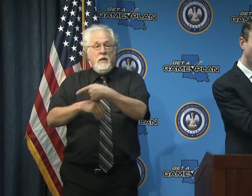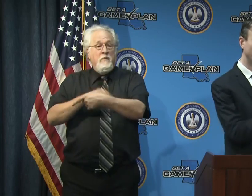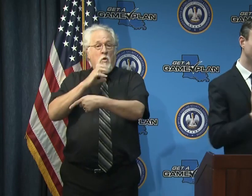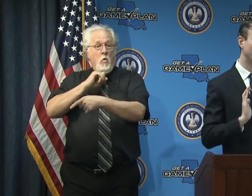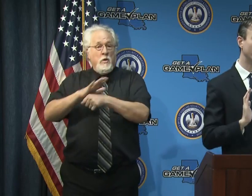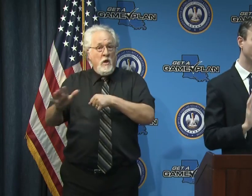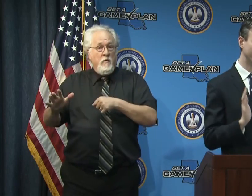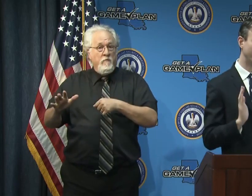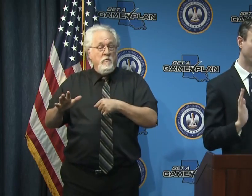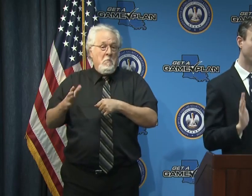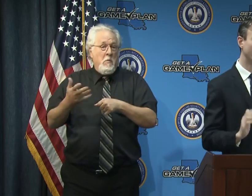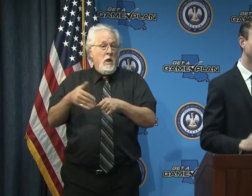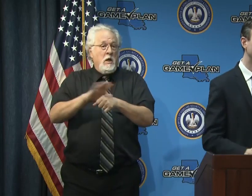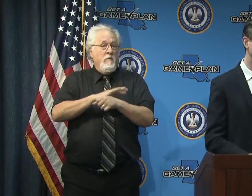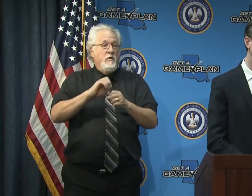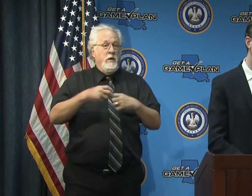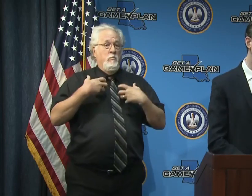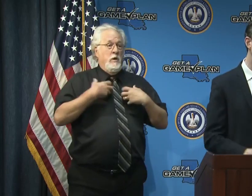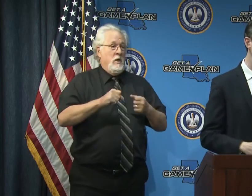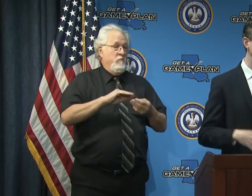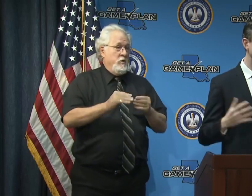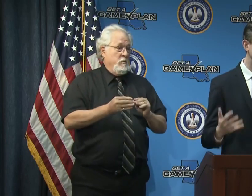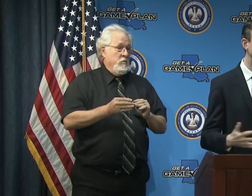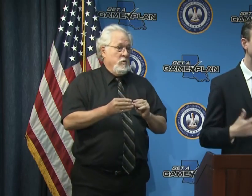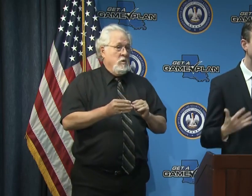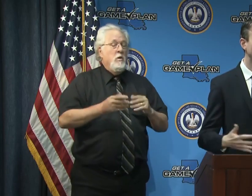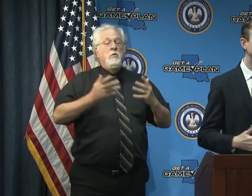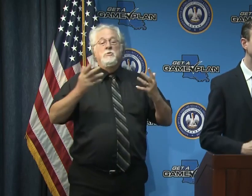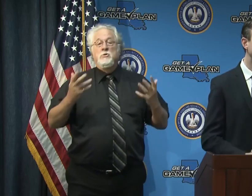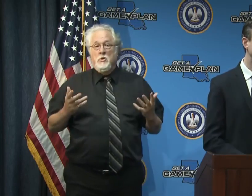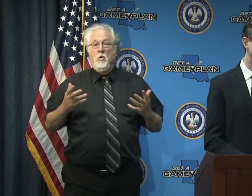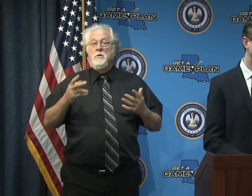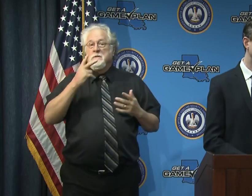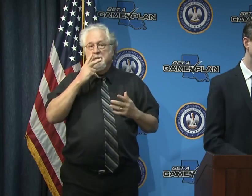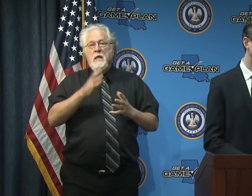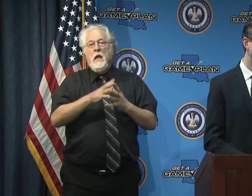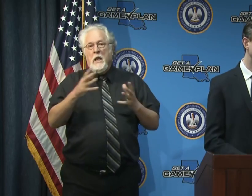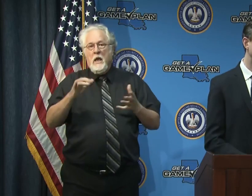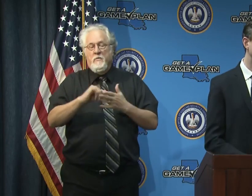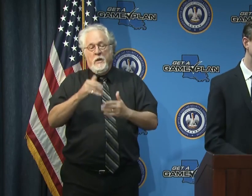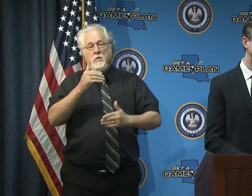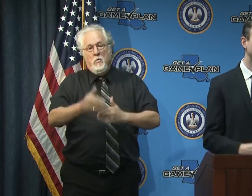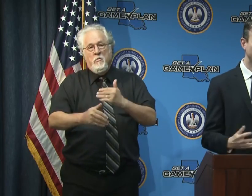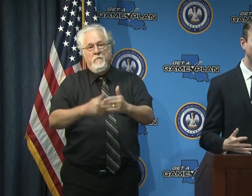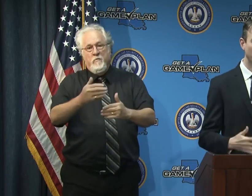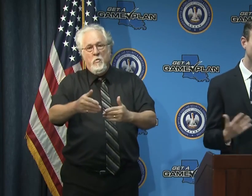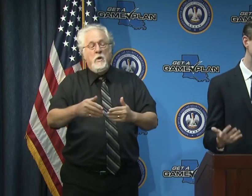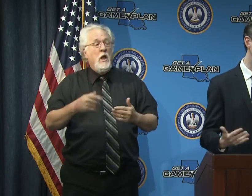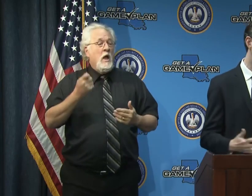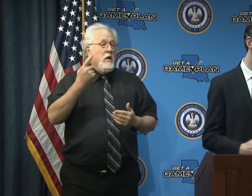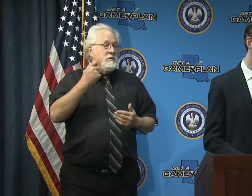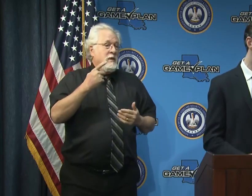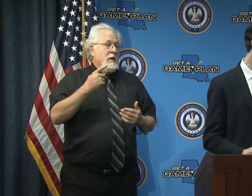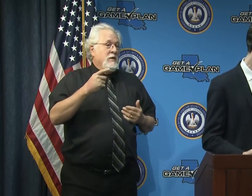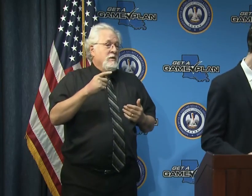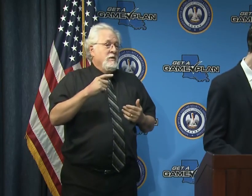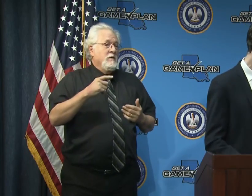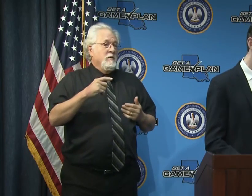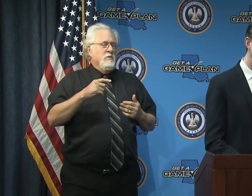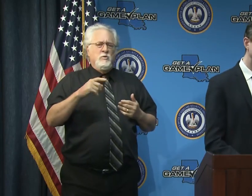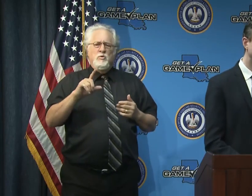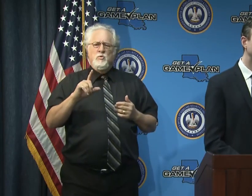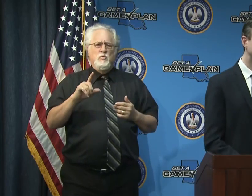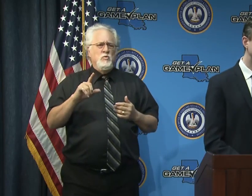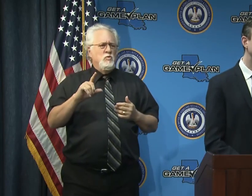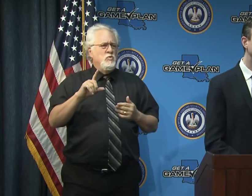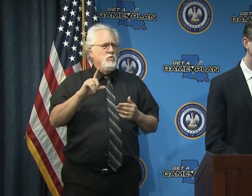enough they probably would be covered in that recovered number as well so you'll see you'll see a lot of that going forward and we understand for the people we appreciate uh i think 20